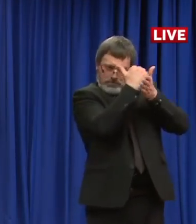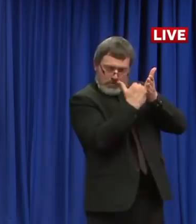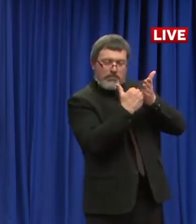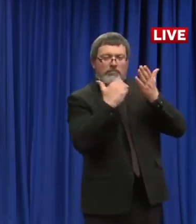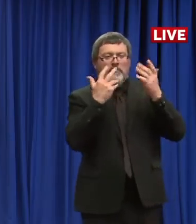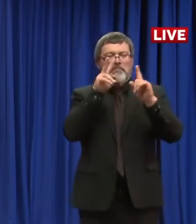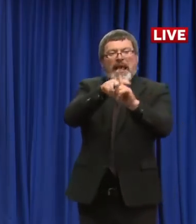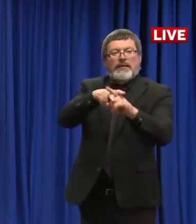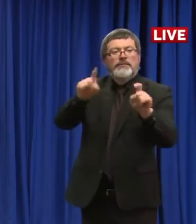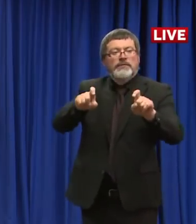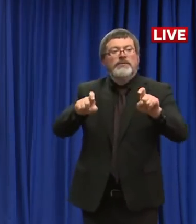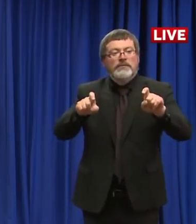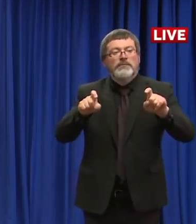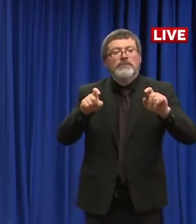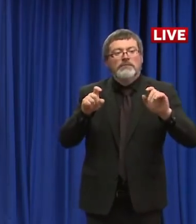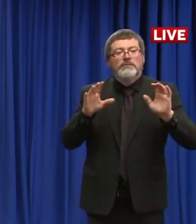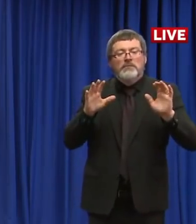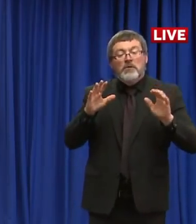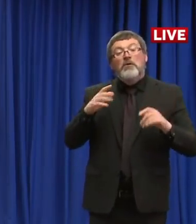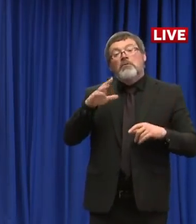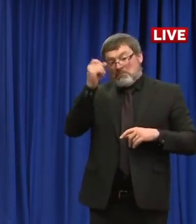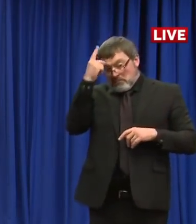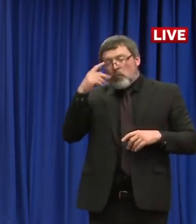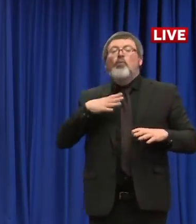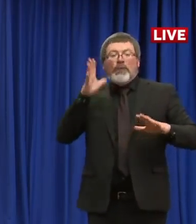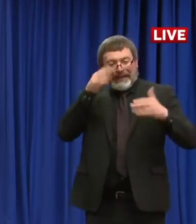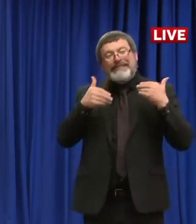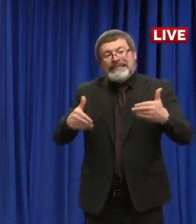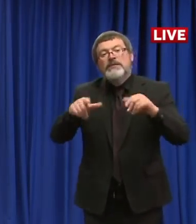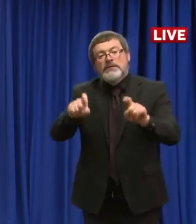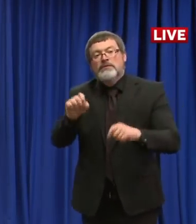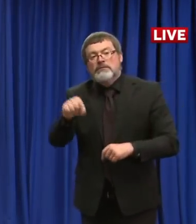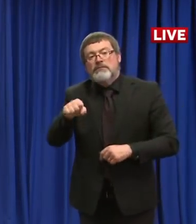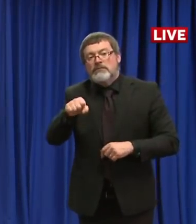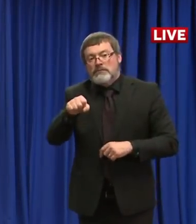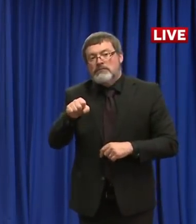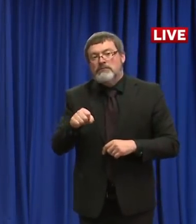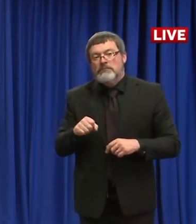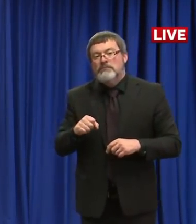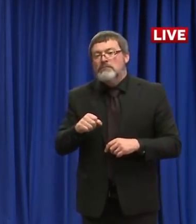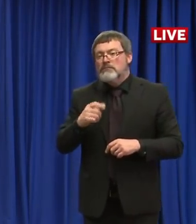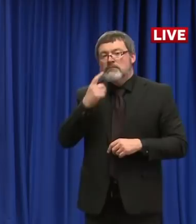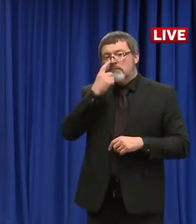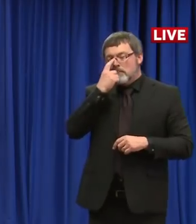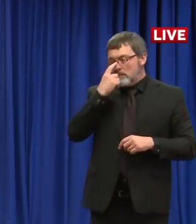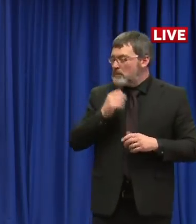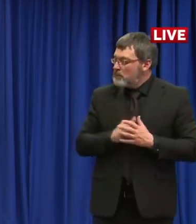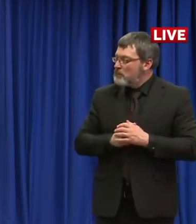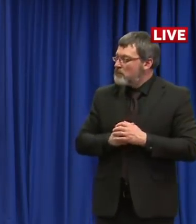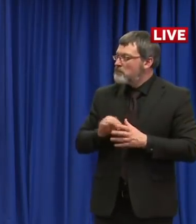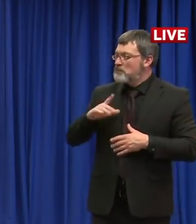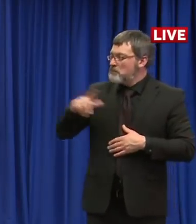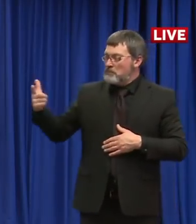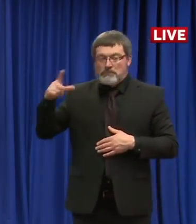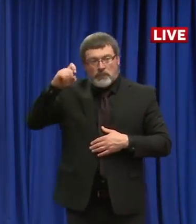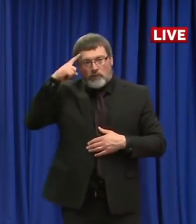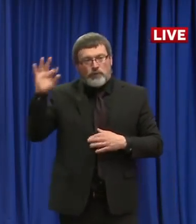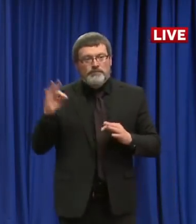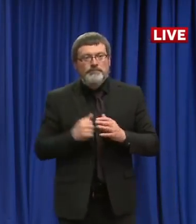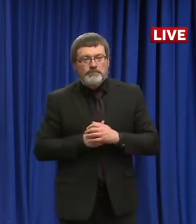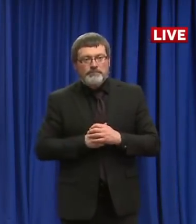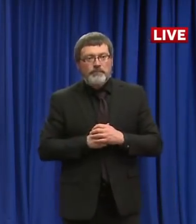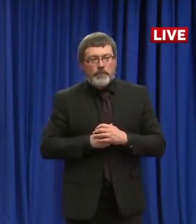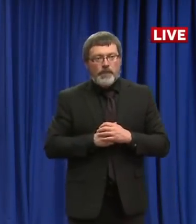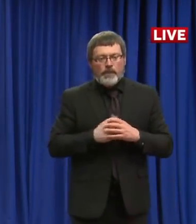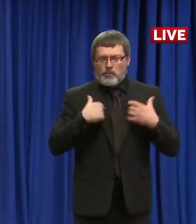Can I, can I expand a little bit on that? Just, that brings up a, a really good point. Um, you know, one thing that, uh, I've been talking with Dr. Chan about a little bit